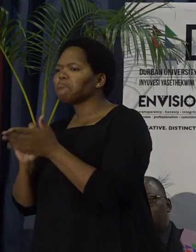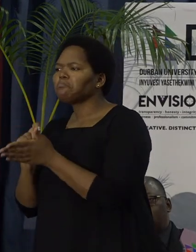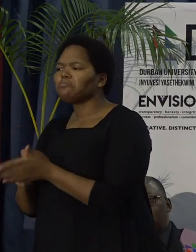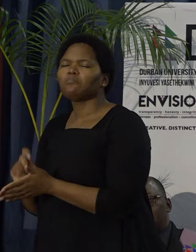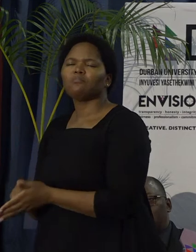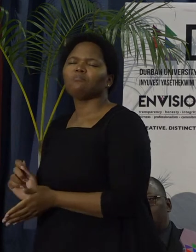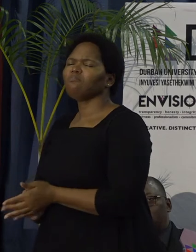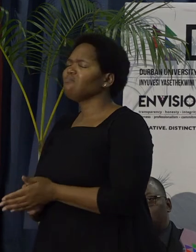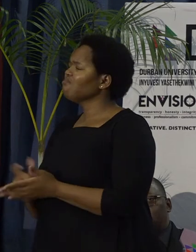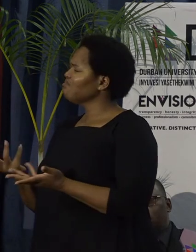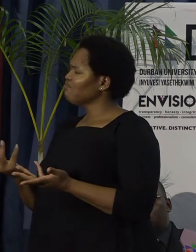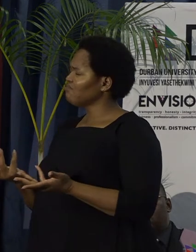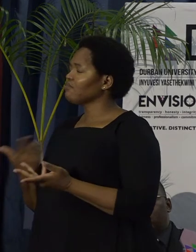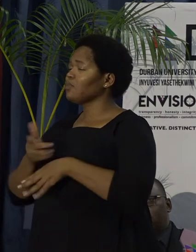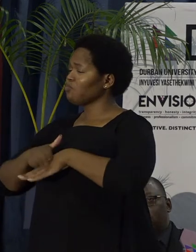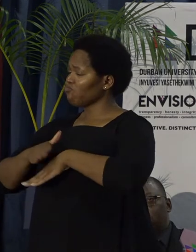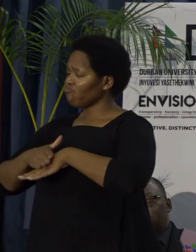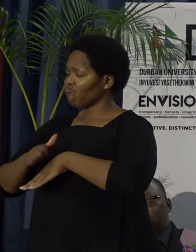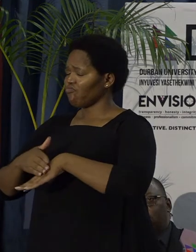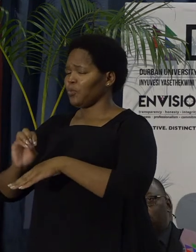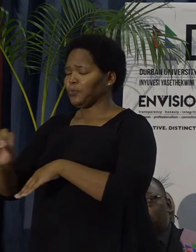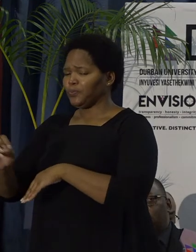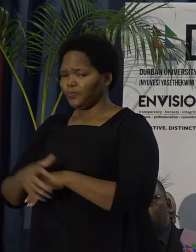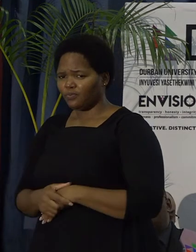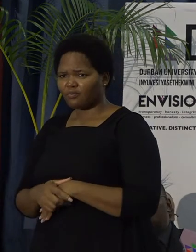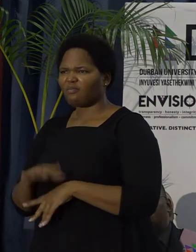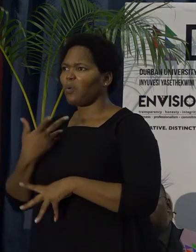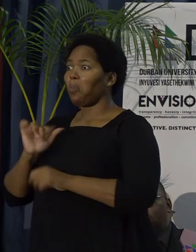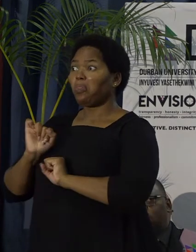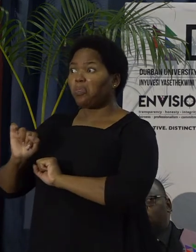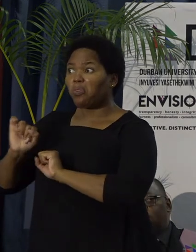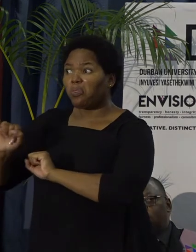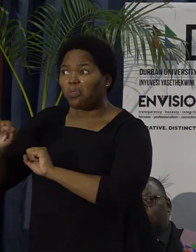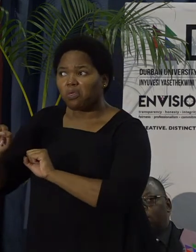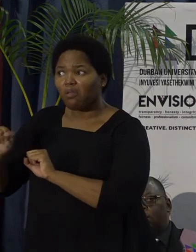about doidoying.